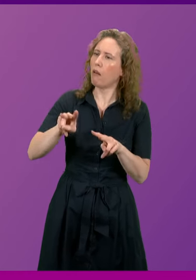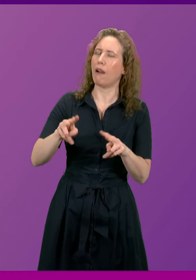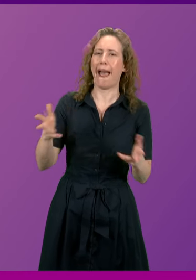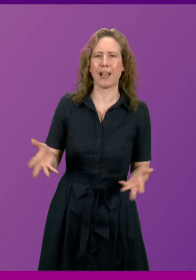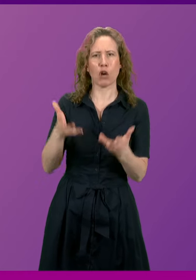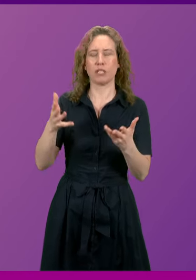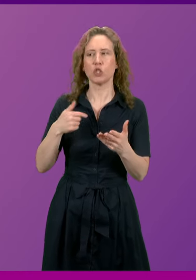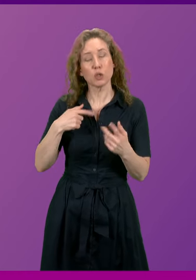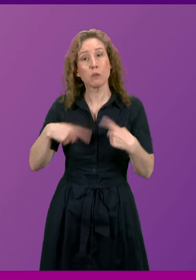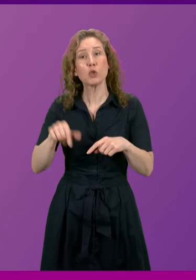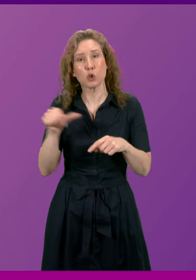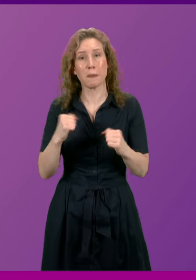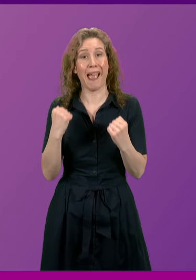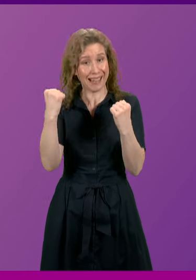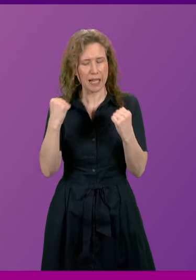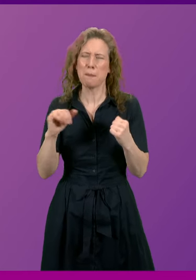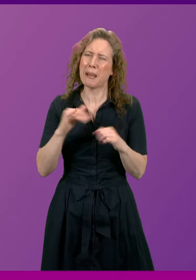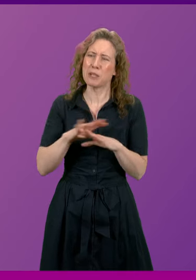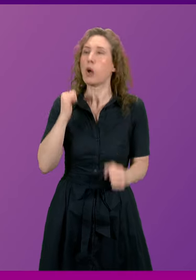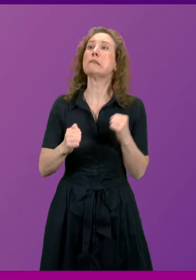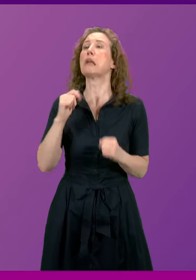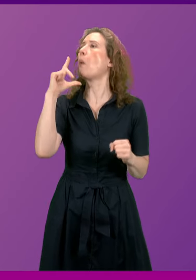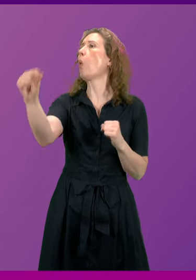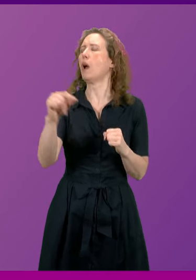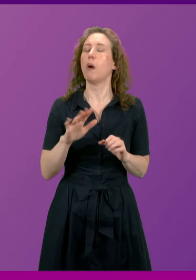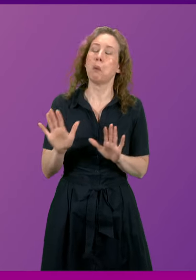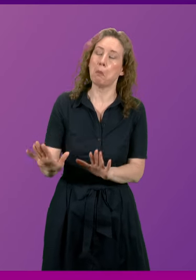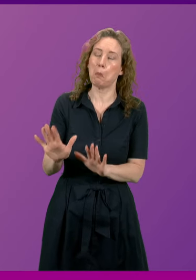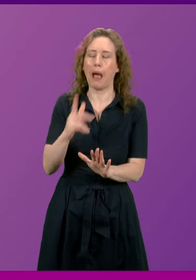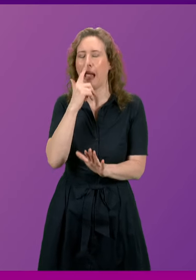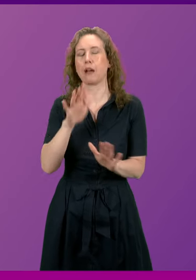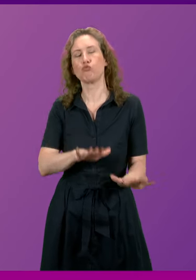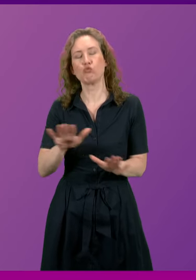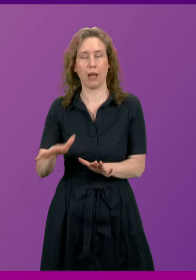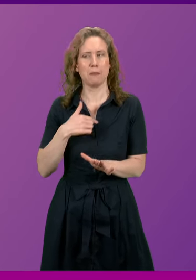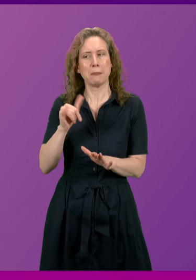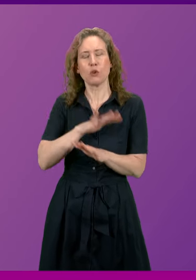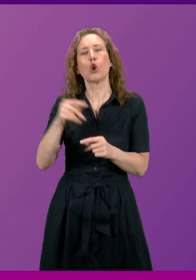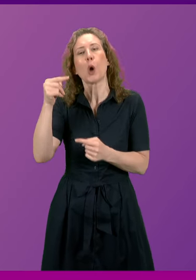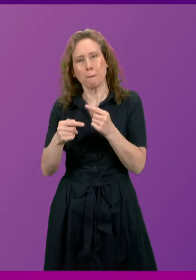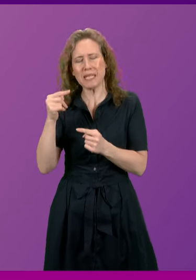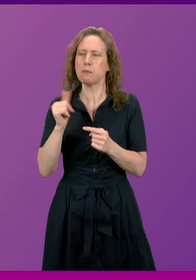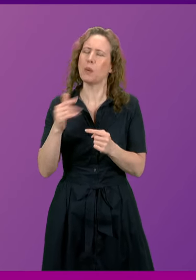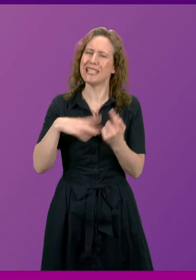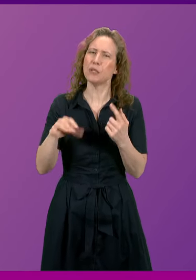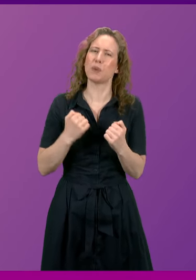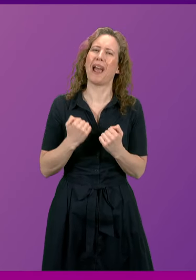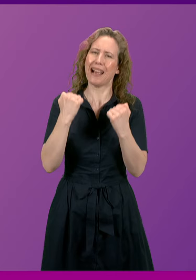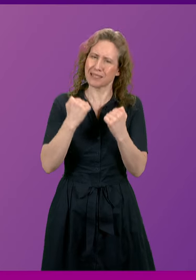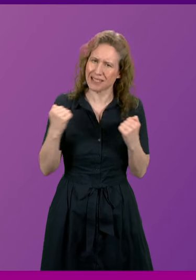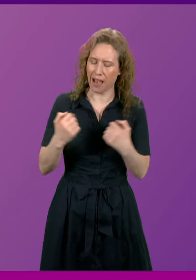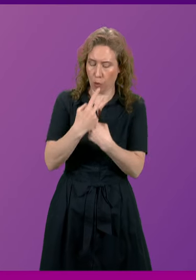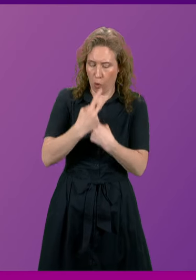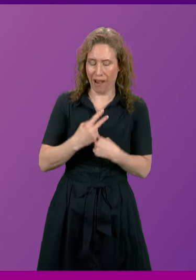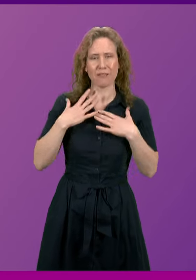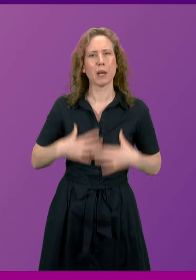exercise perhaps not as fast as they are able to exercise and compete but to exercise and to take due care